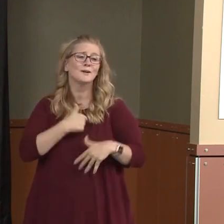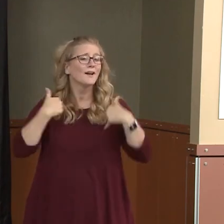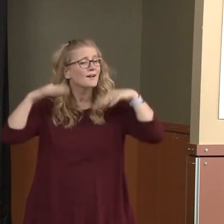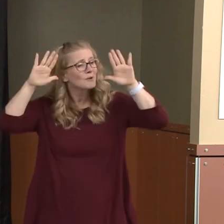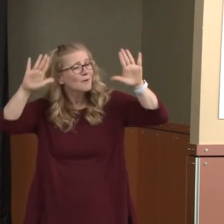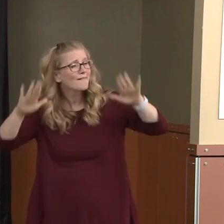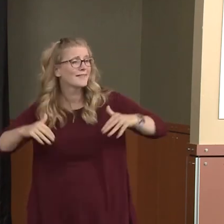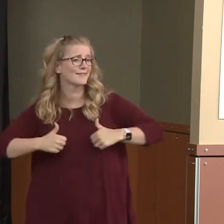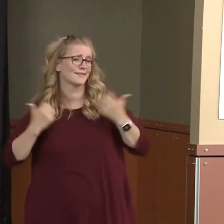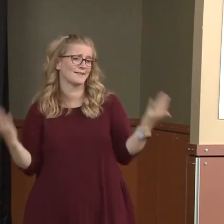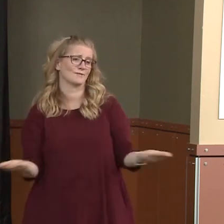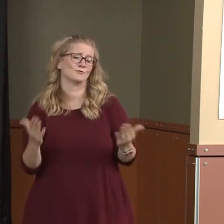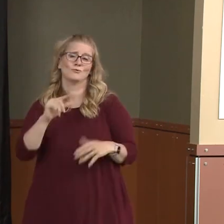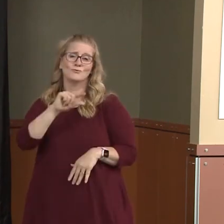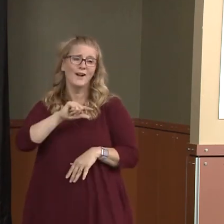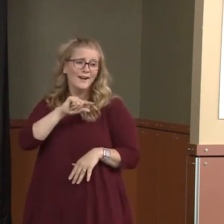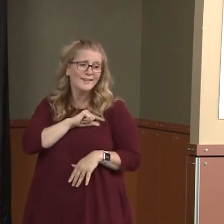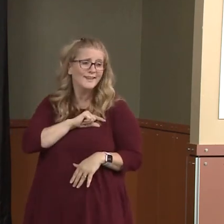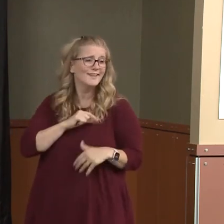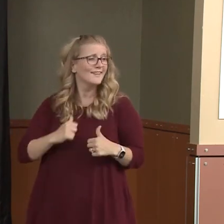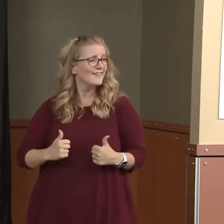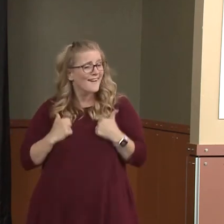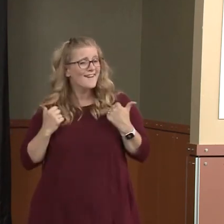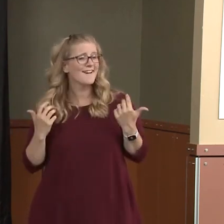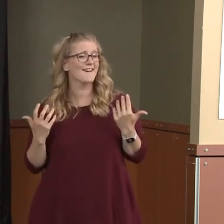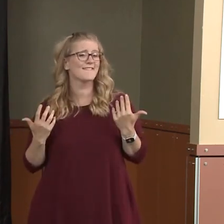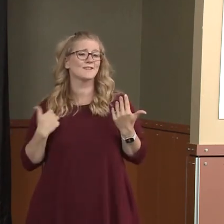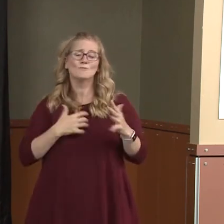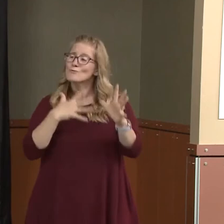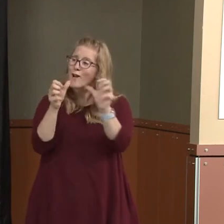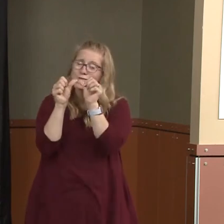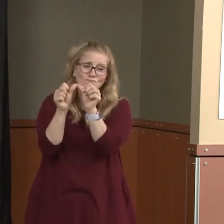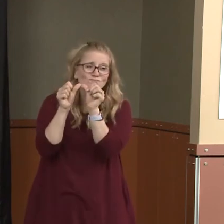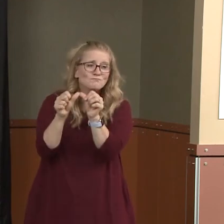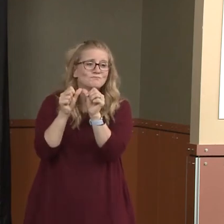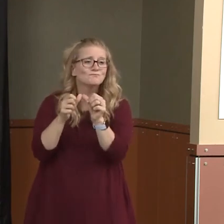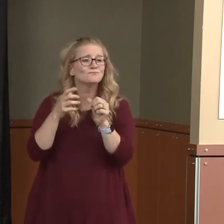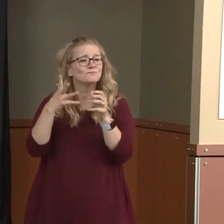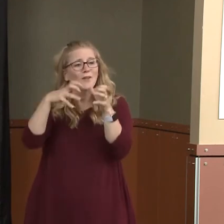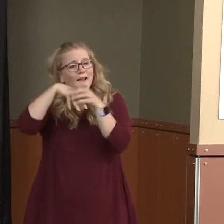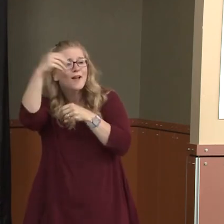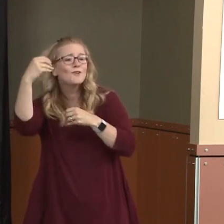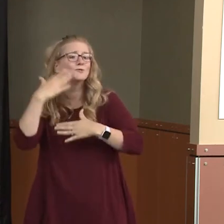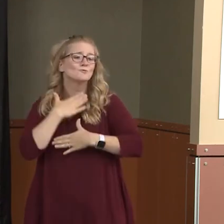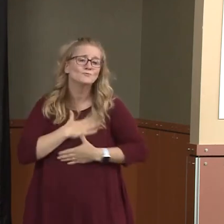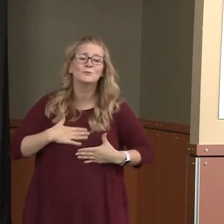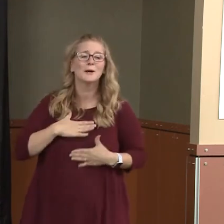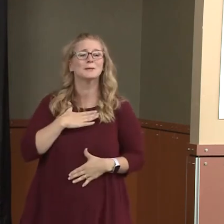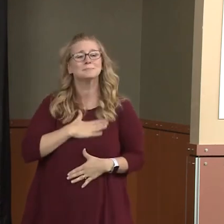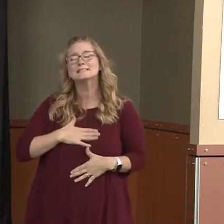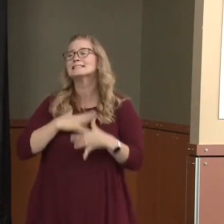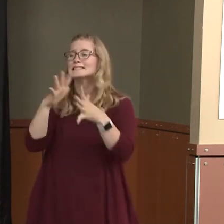want to continue to have a great quality of life and be able to get out and enjoy it. So please mask up. Thank you.